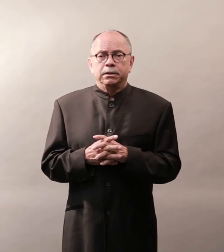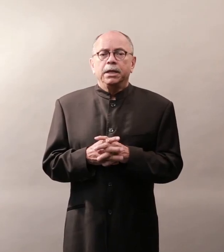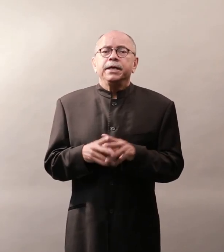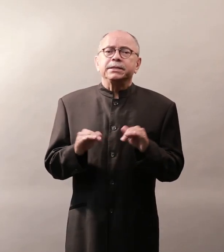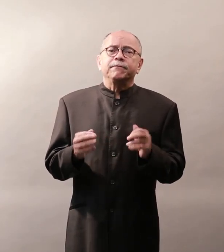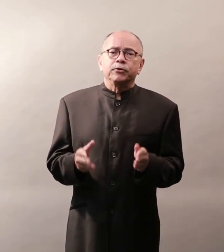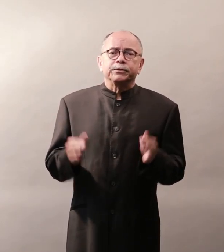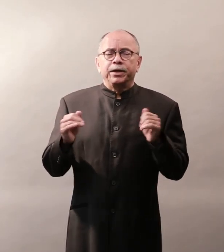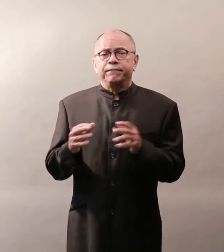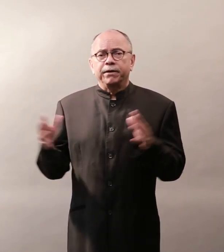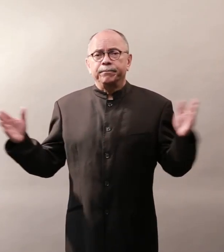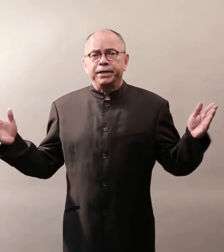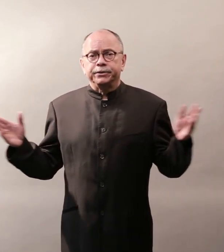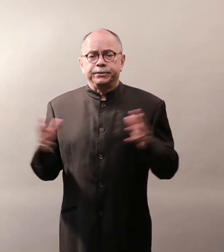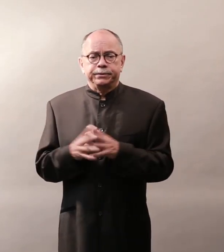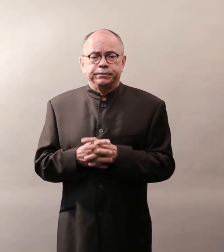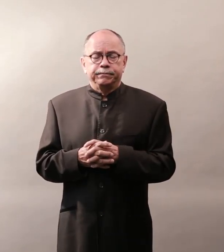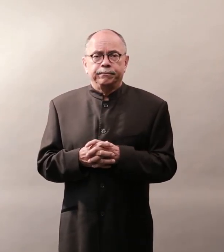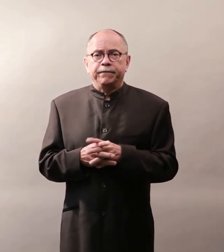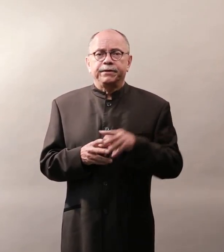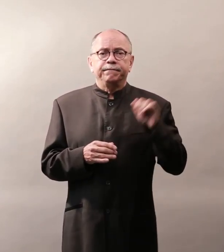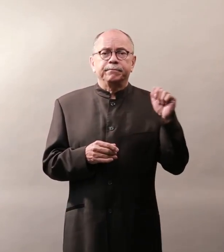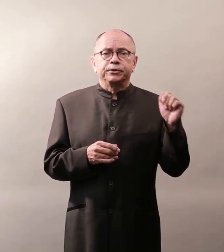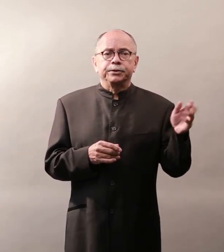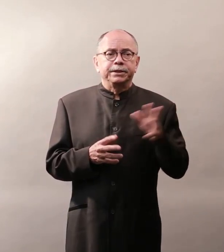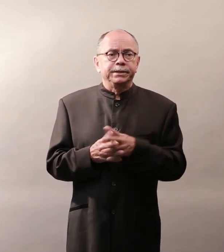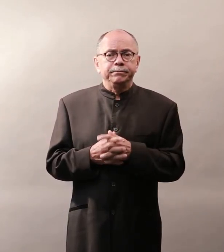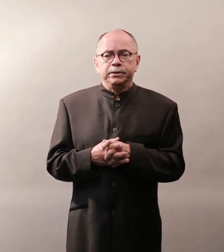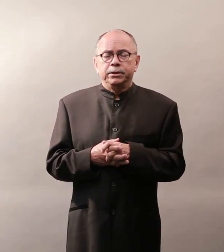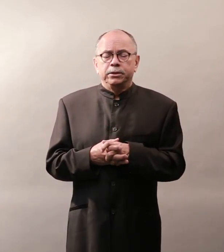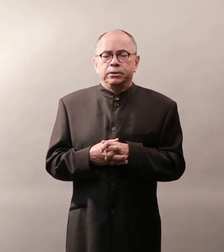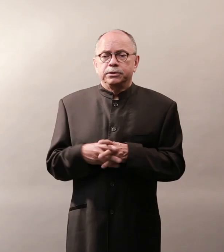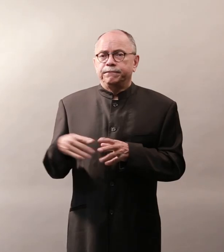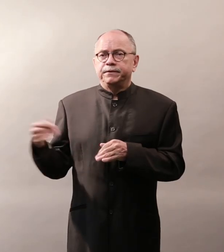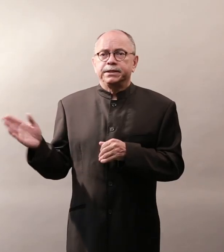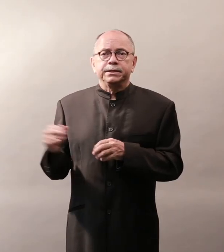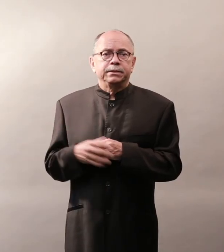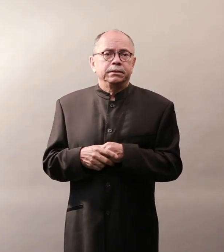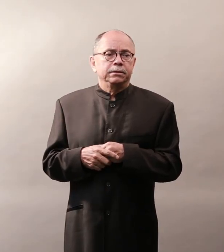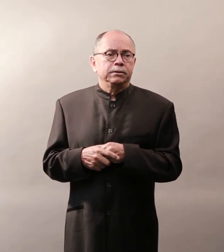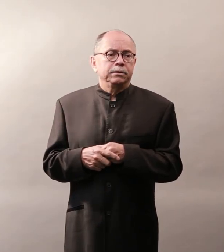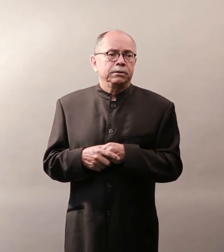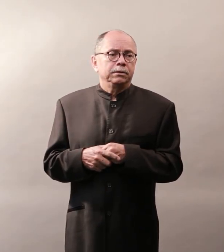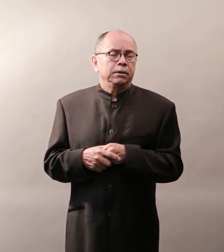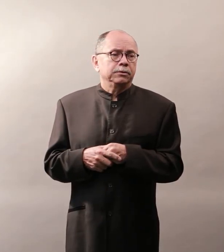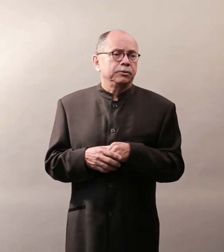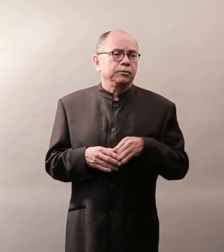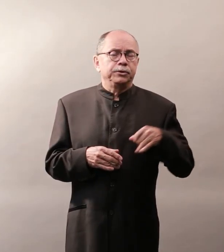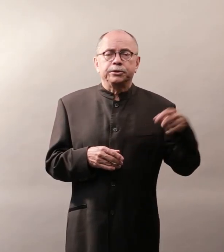Yes, of course, we have other majors. Everything from Journalism to Physics to Nuclear